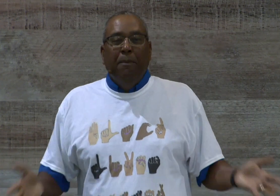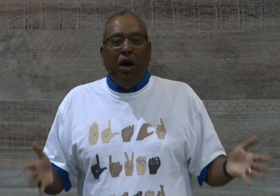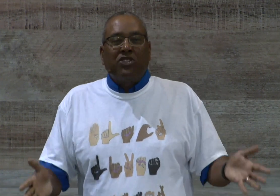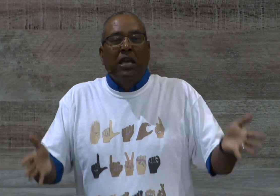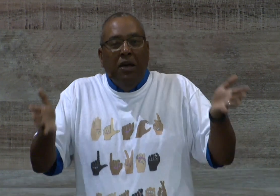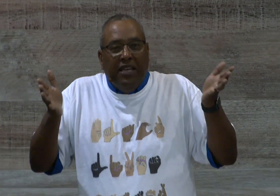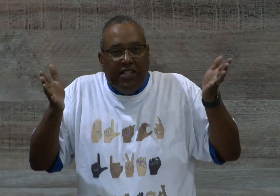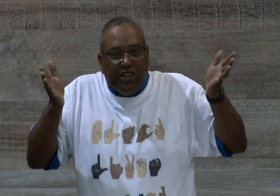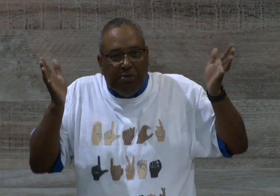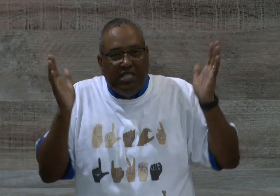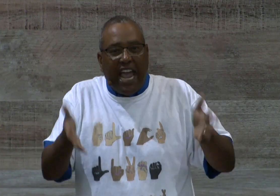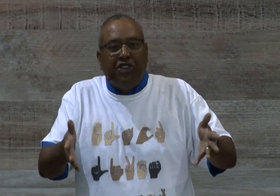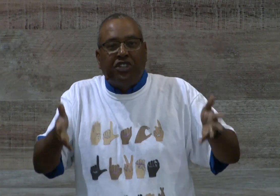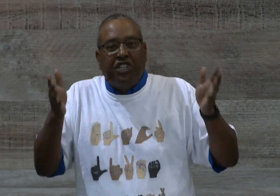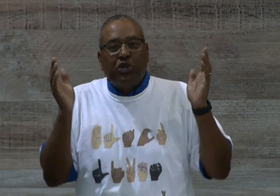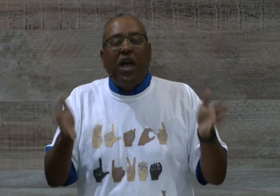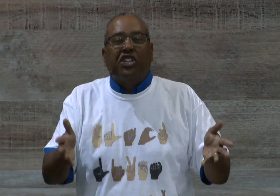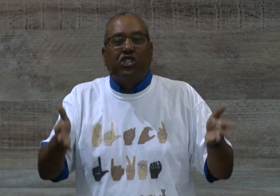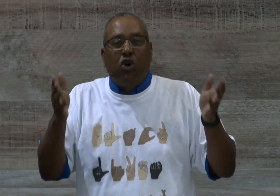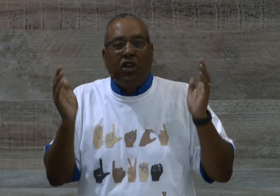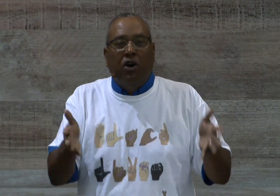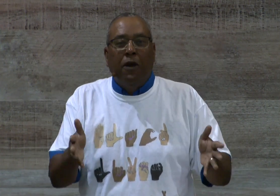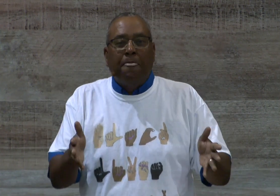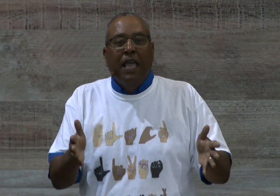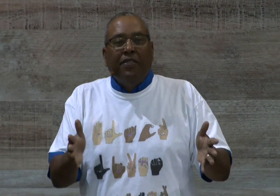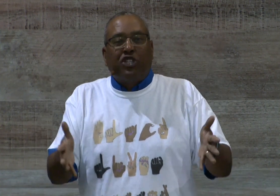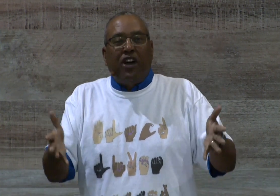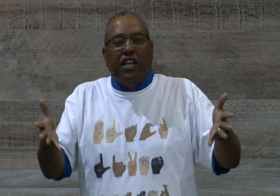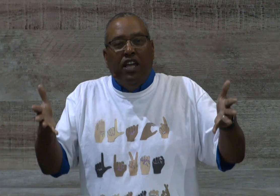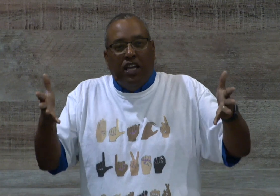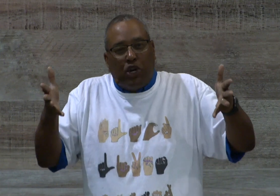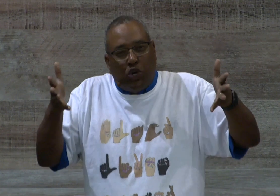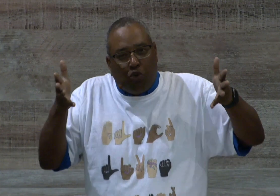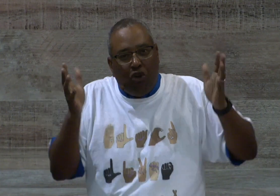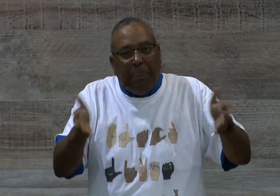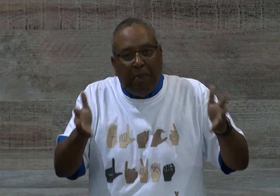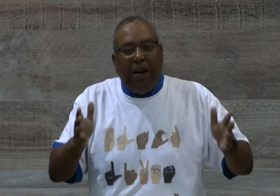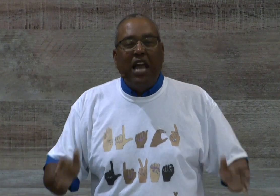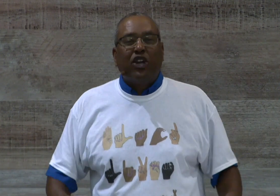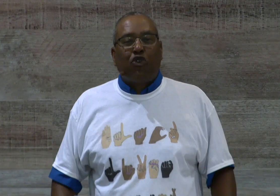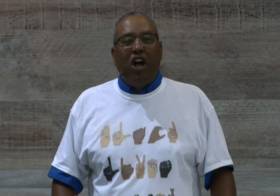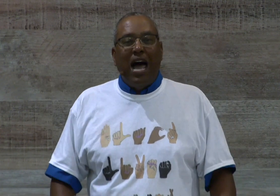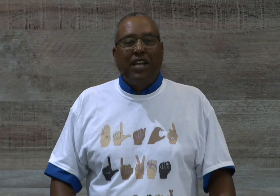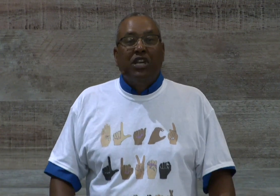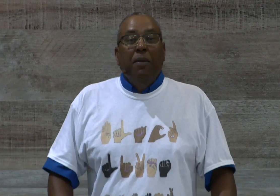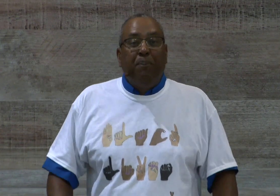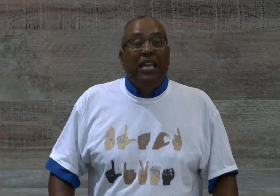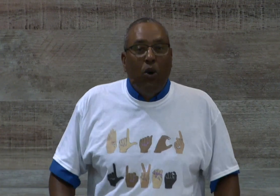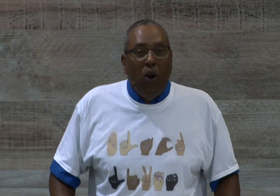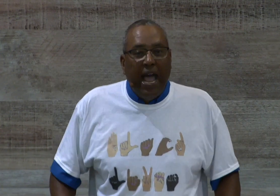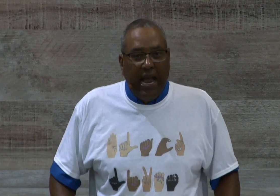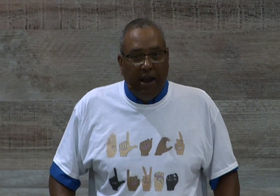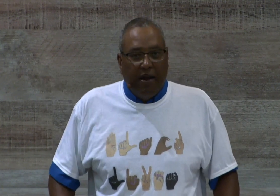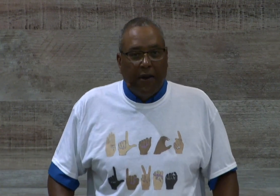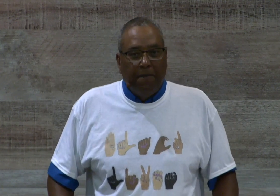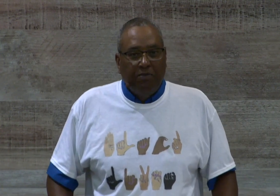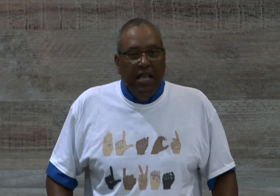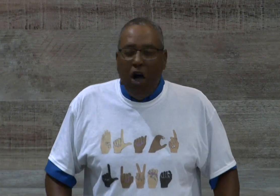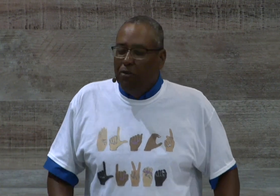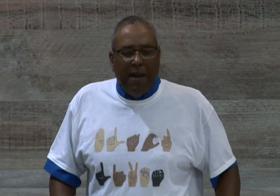Paul said, here's some dangerous situations going on that's trying to corrupt the body of Christ. Be aware. Oh, it might be